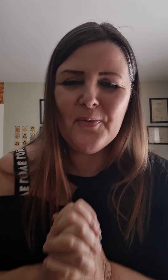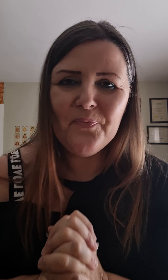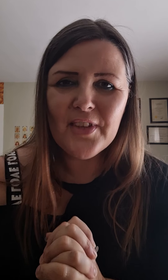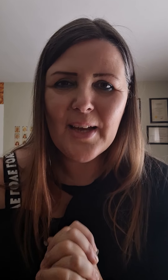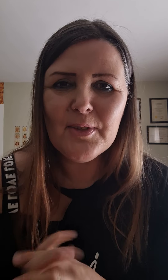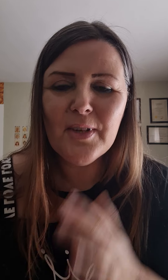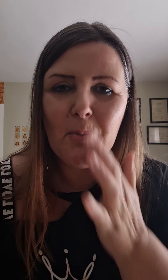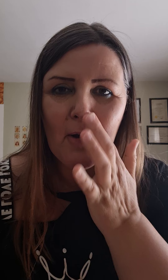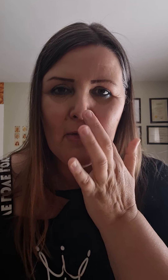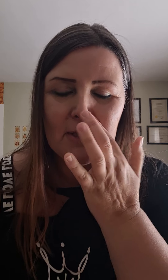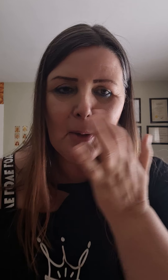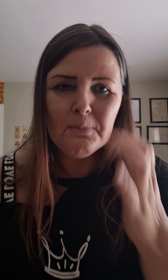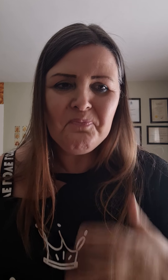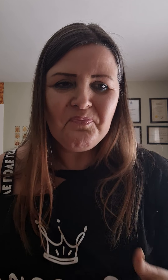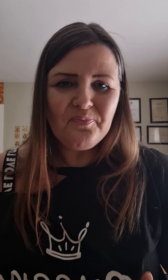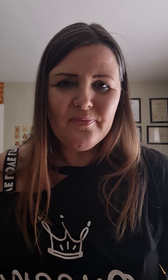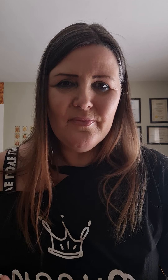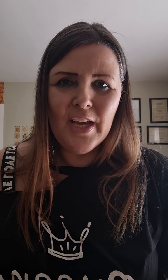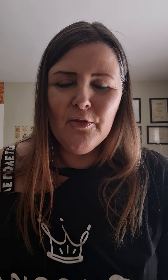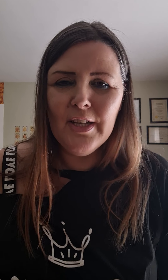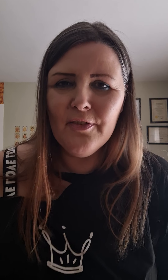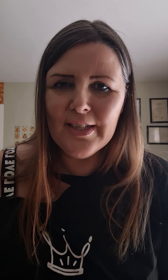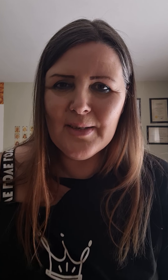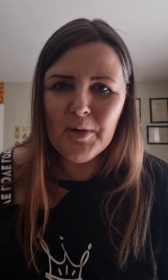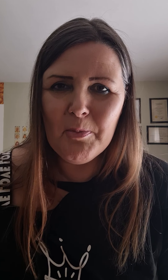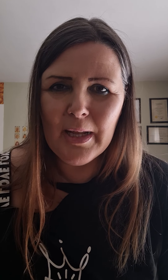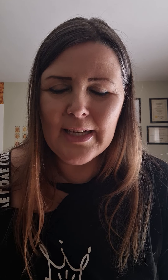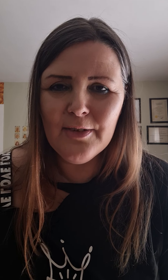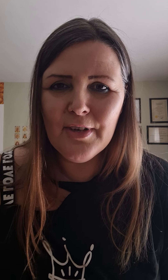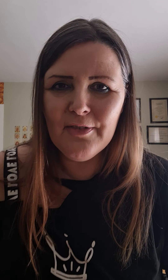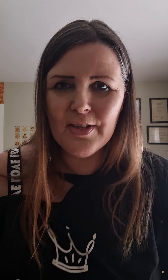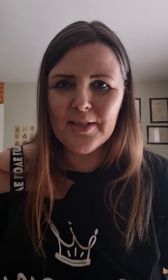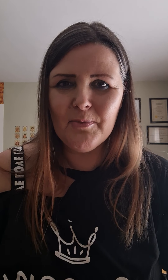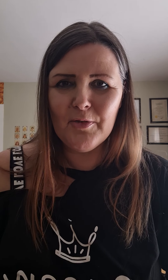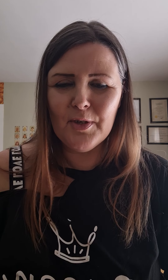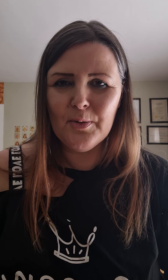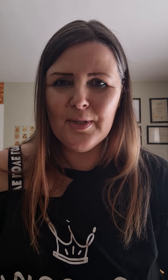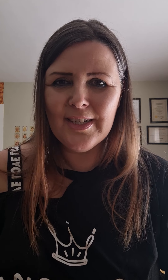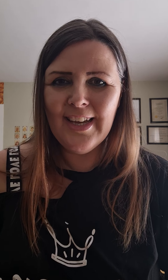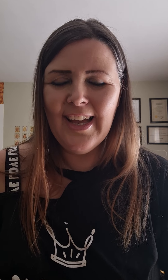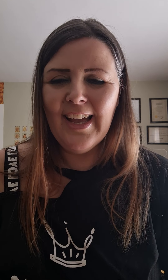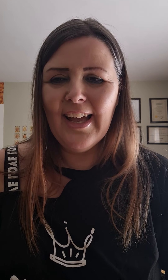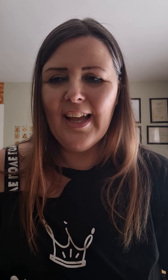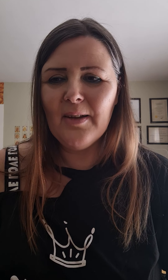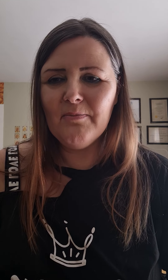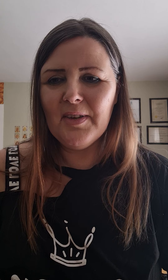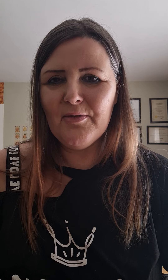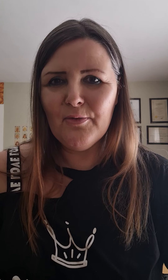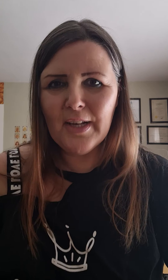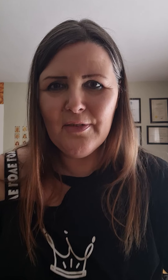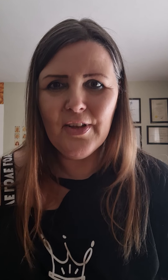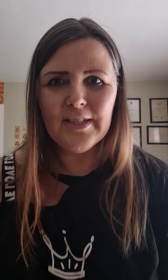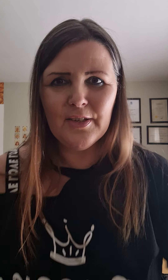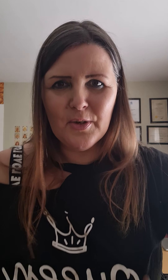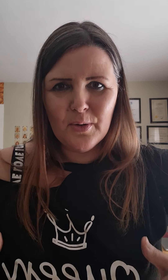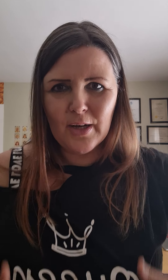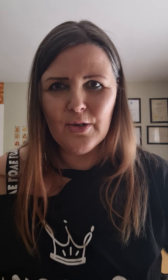That was really powerful So I really felt it in my belly I really felt it in my root Really felt it A